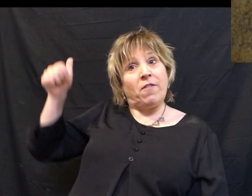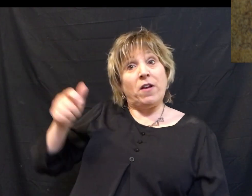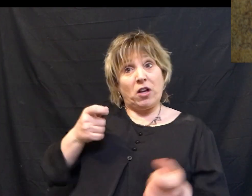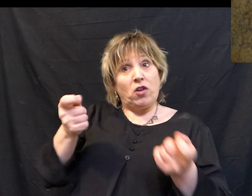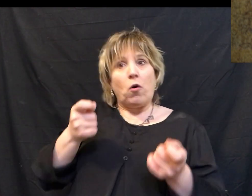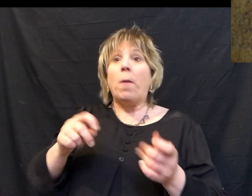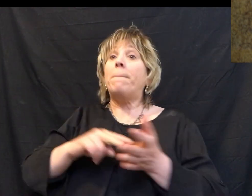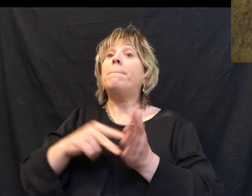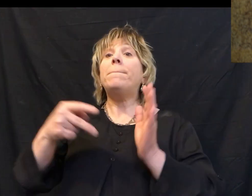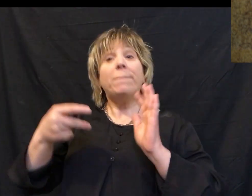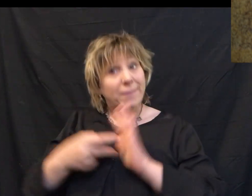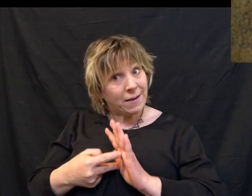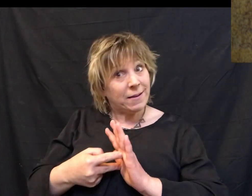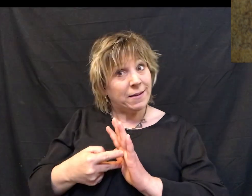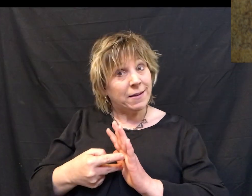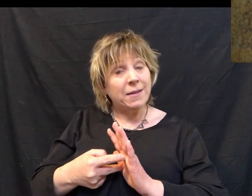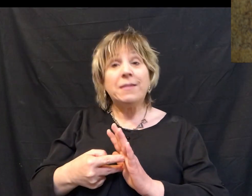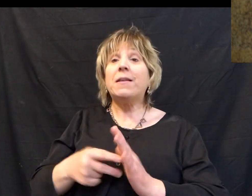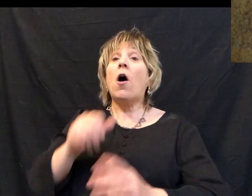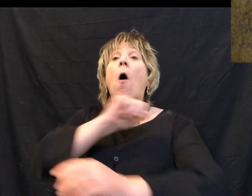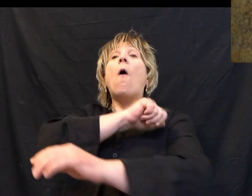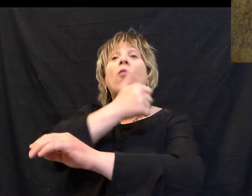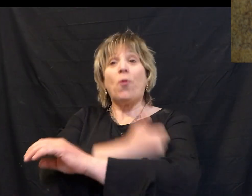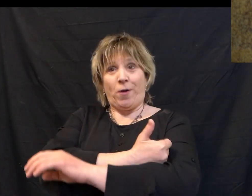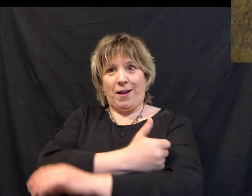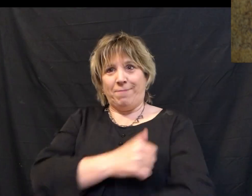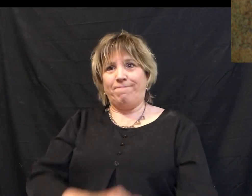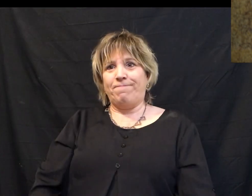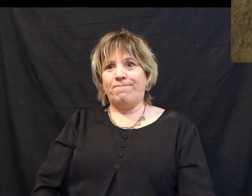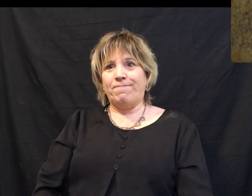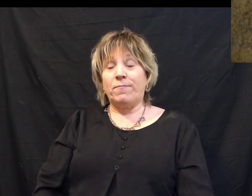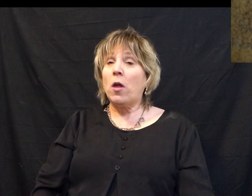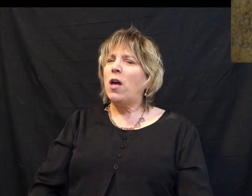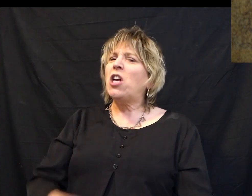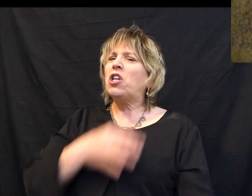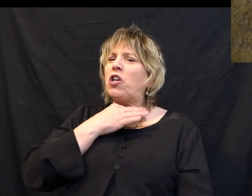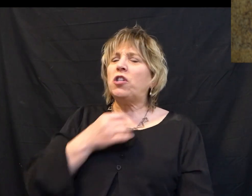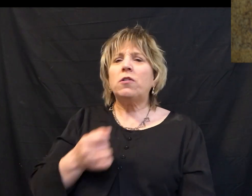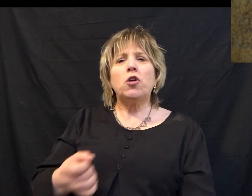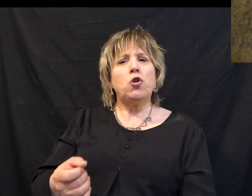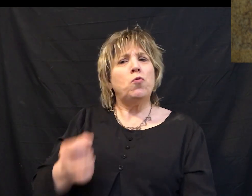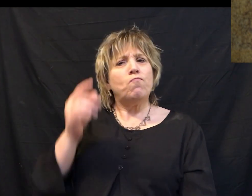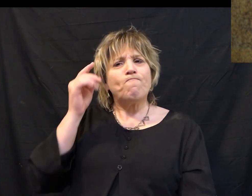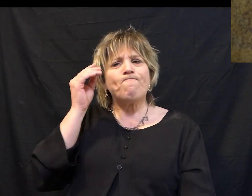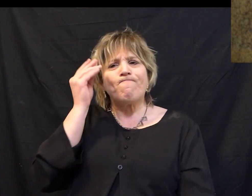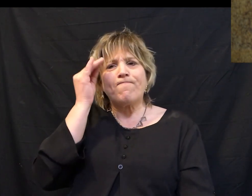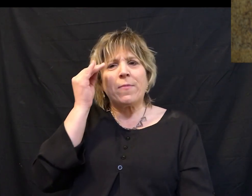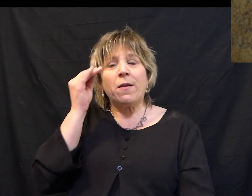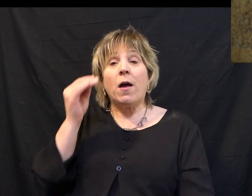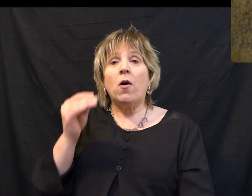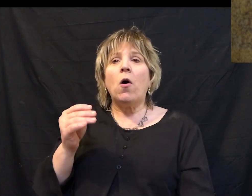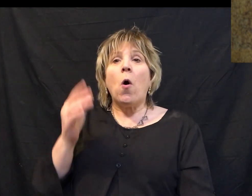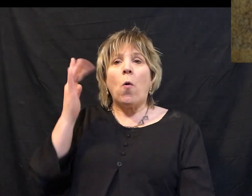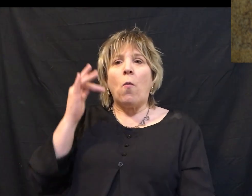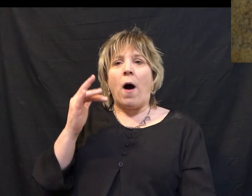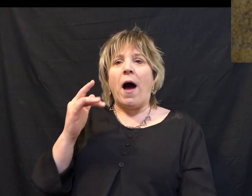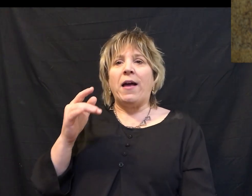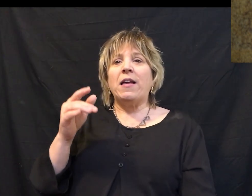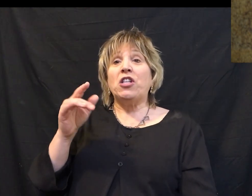in control, it's really all about authority. You ever wonder why Jesus chose the foal